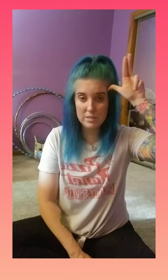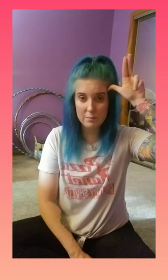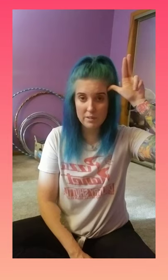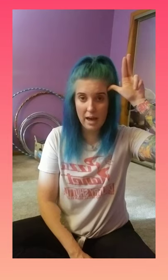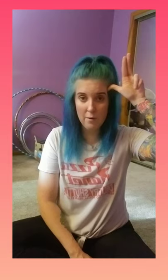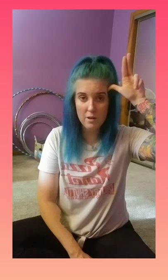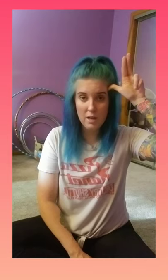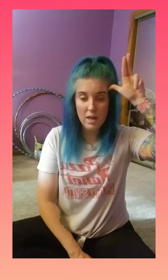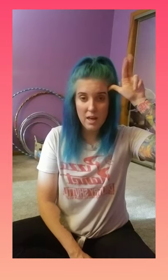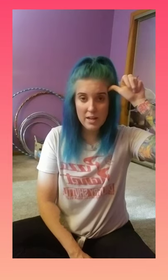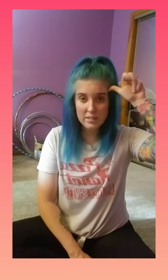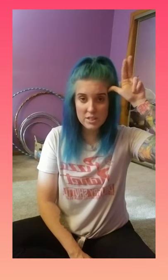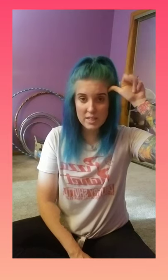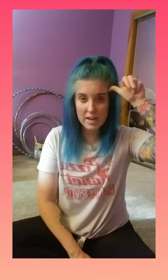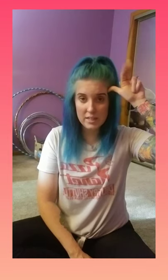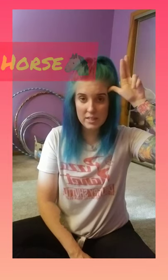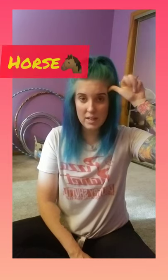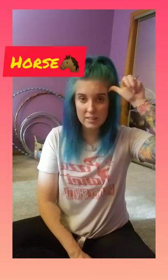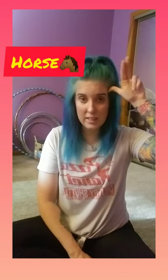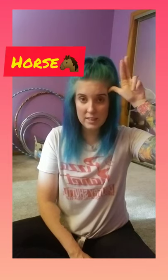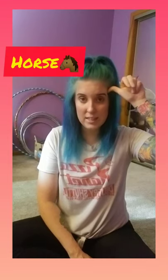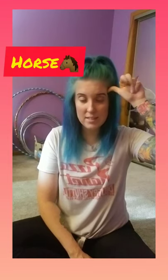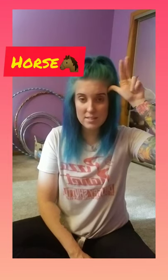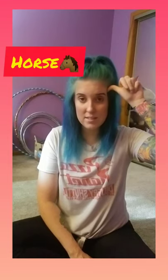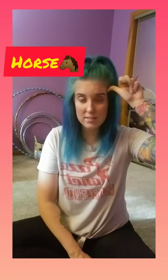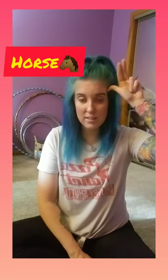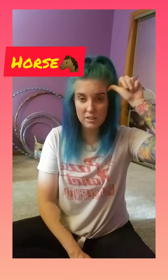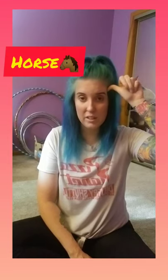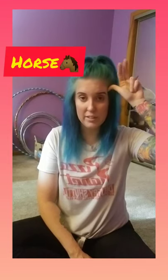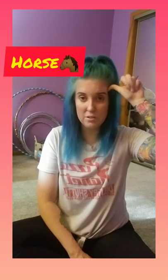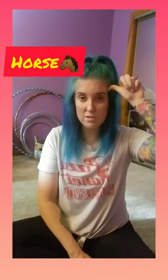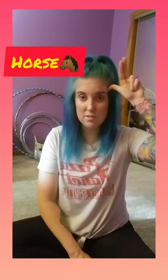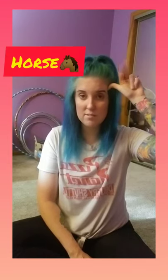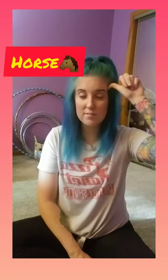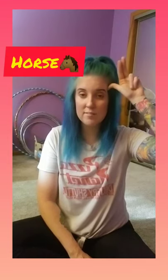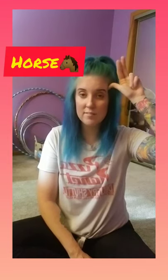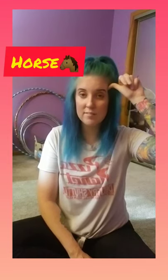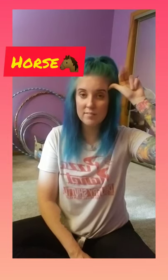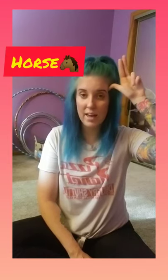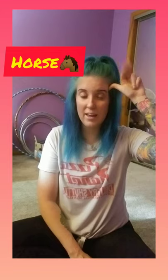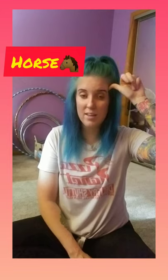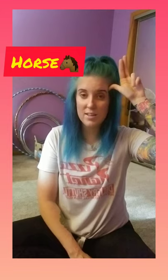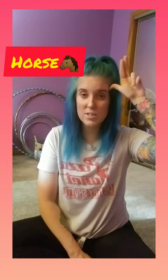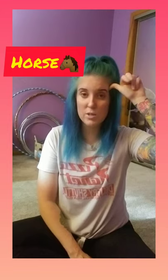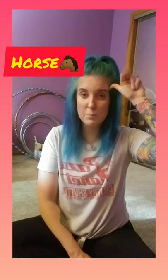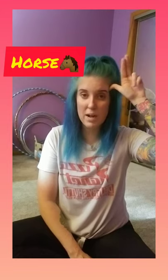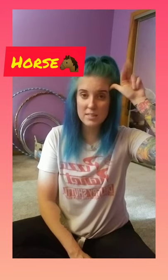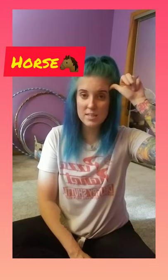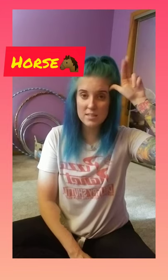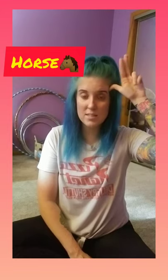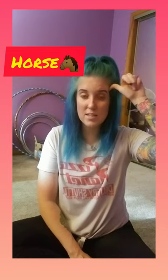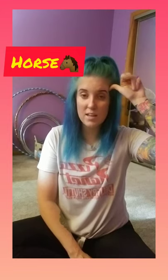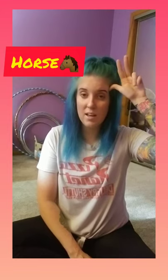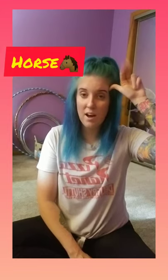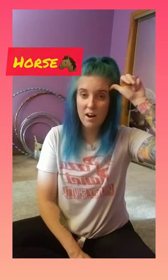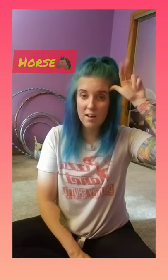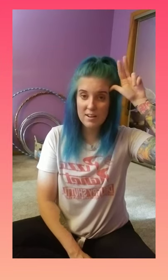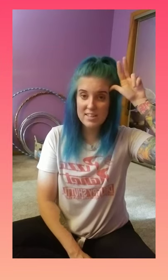did with cow. And you just kind of nod like this, like little ears. Okay. So let's practice. On his